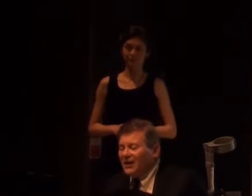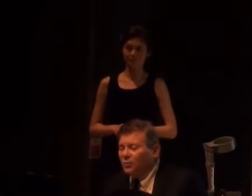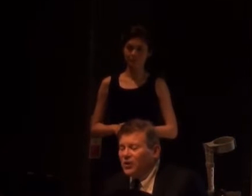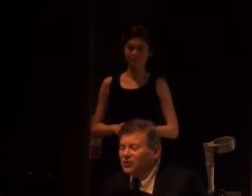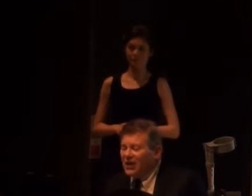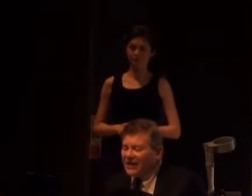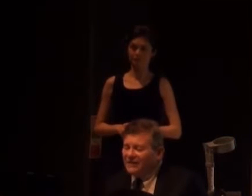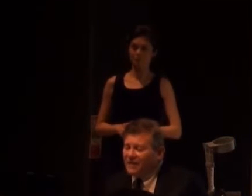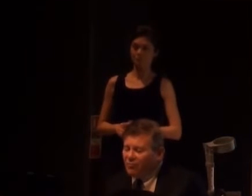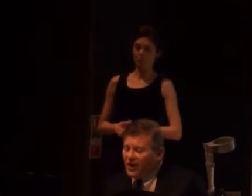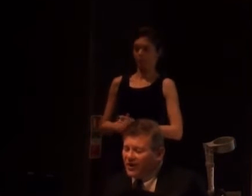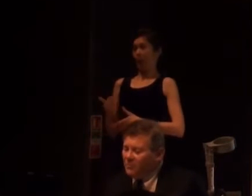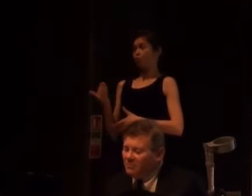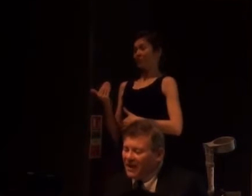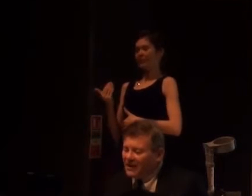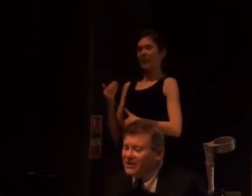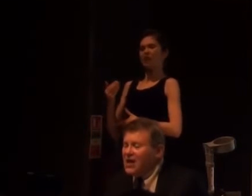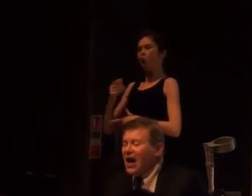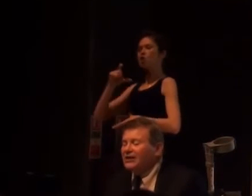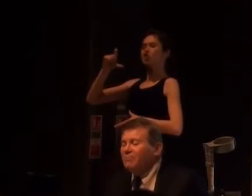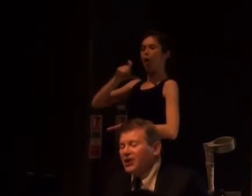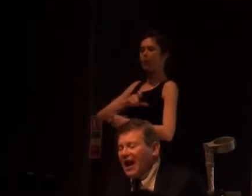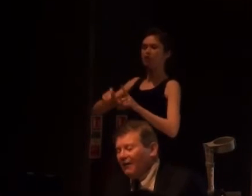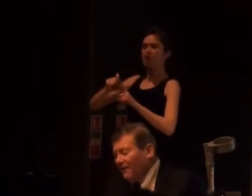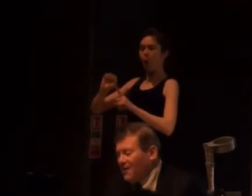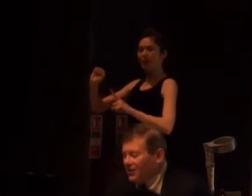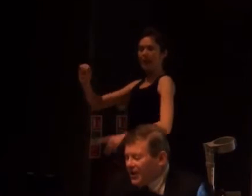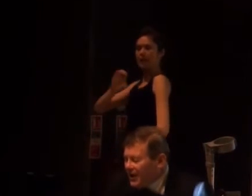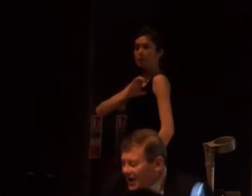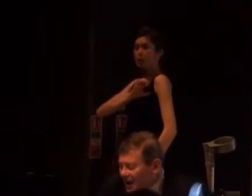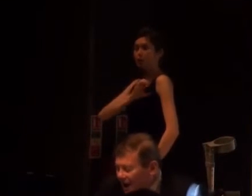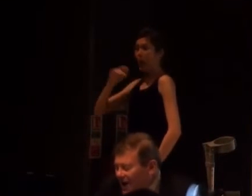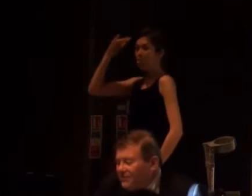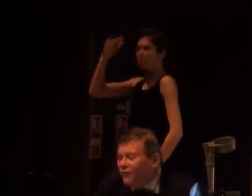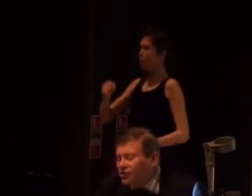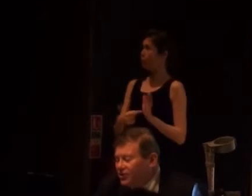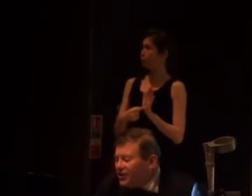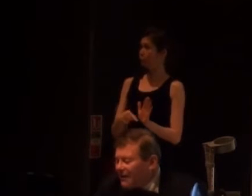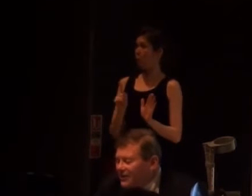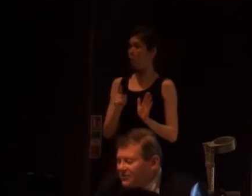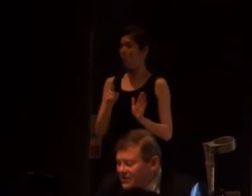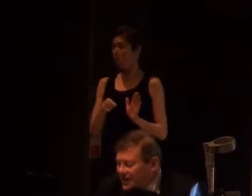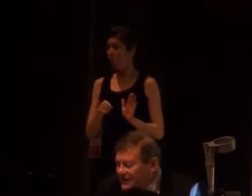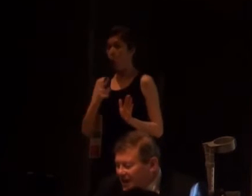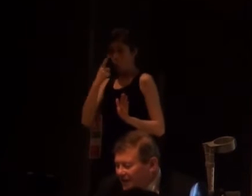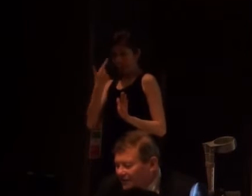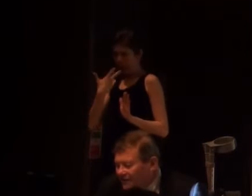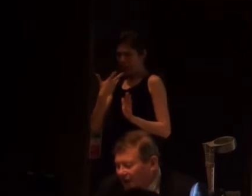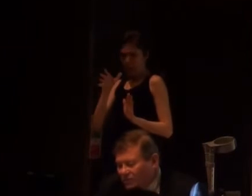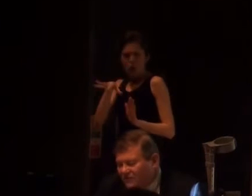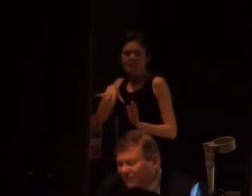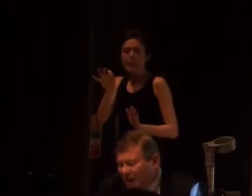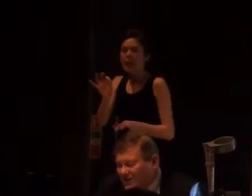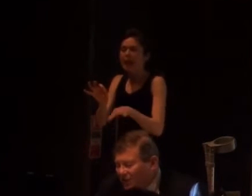the idea that we could selectively breed human beings and breed out the unfortunate characteristics. Now,